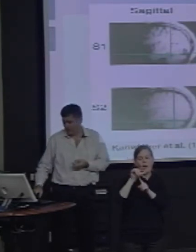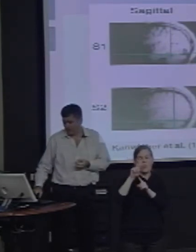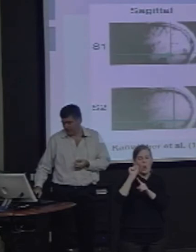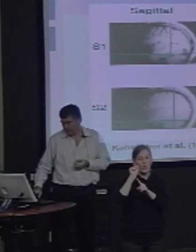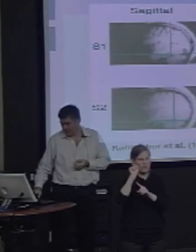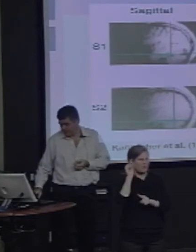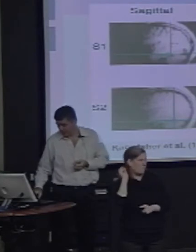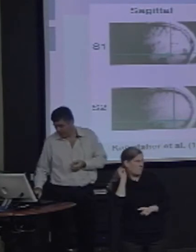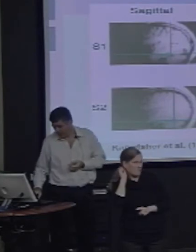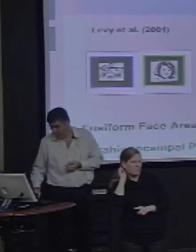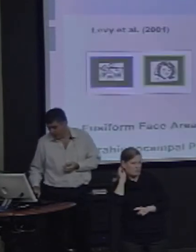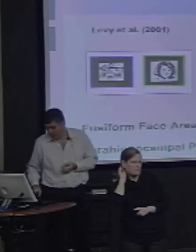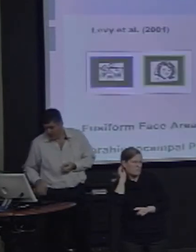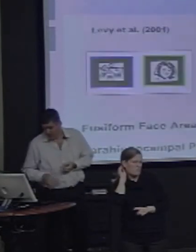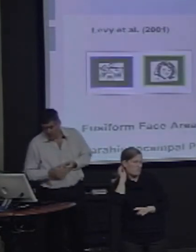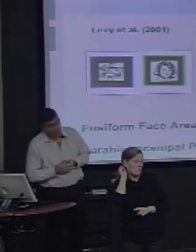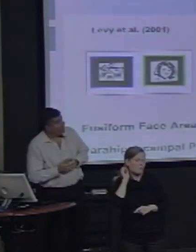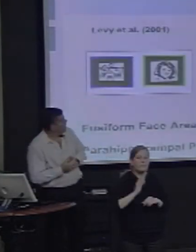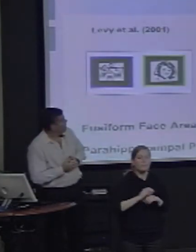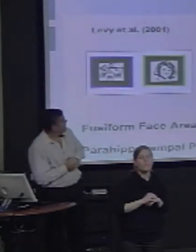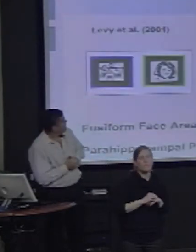lobe down into the temporal lobe.